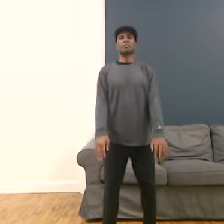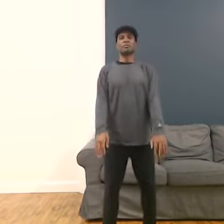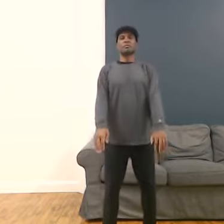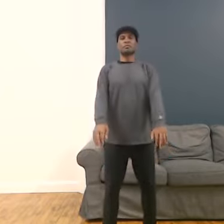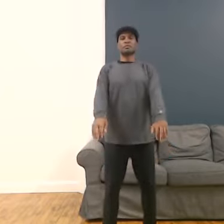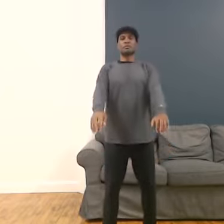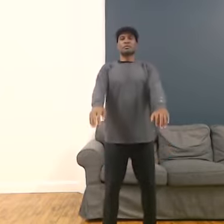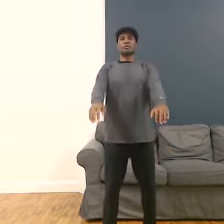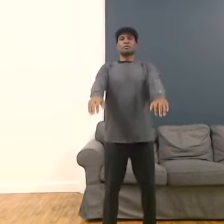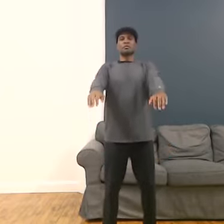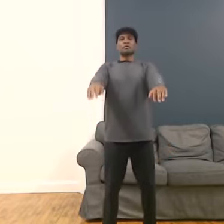Let's do this.